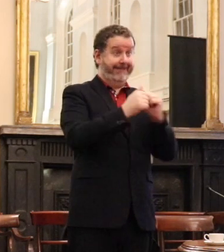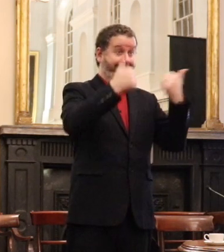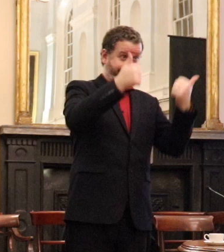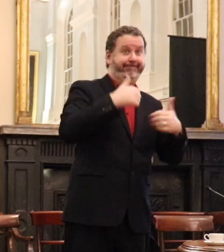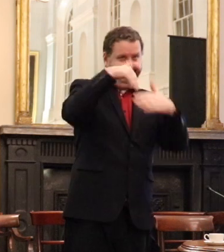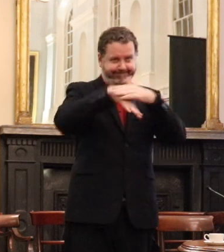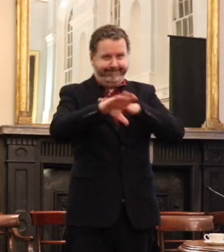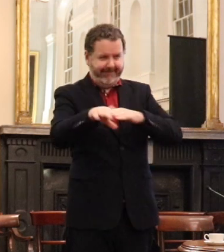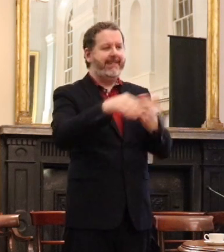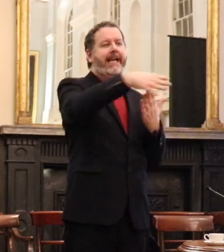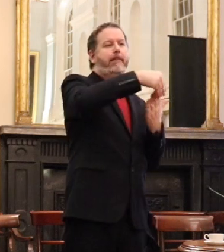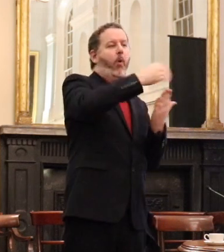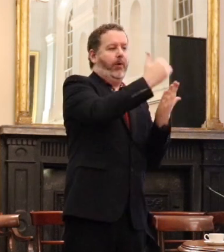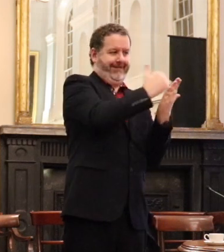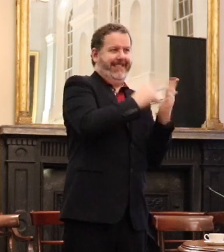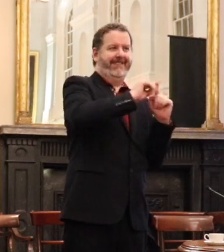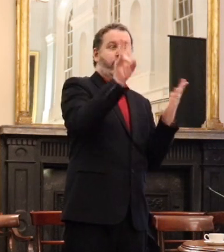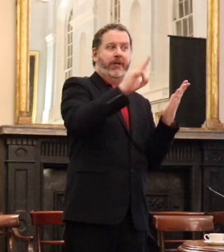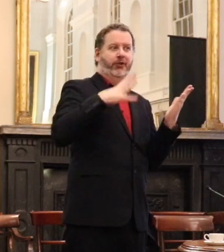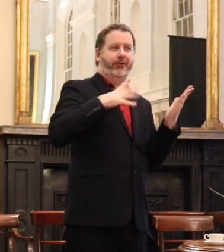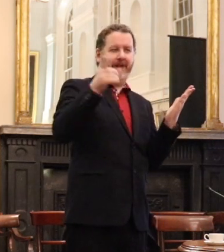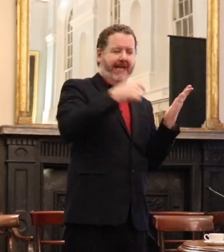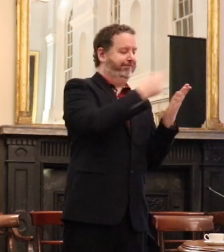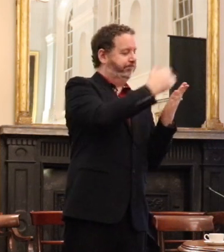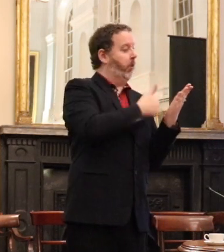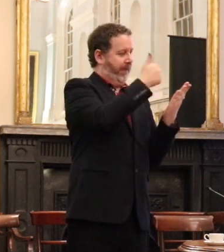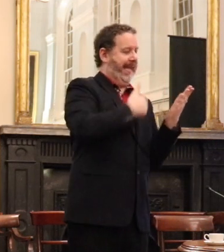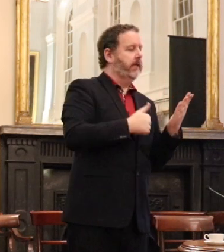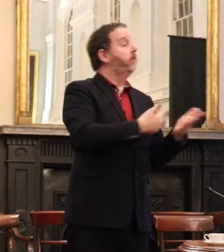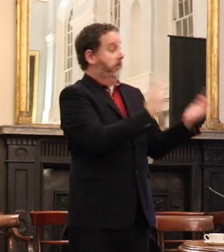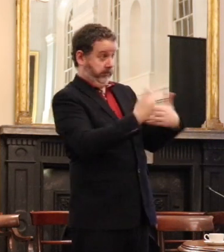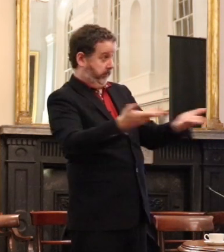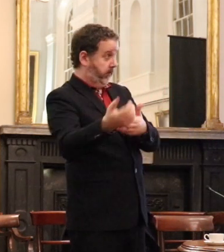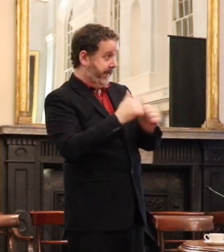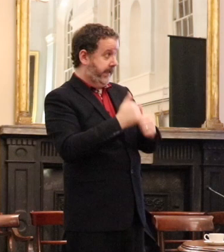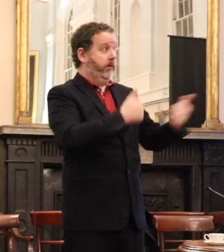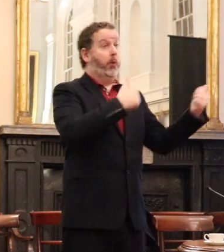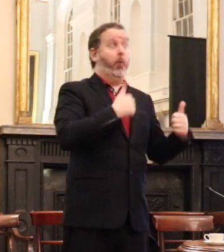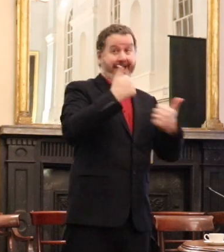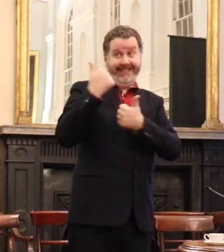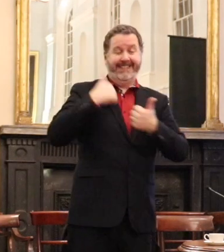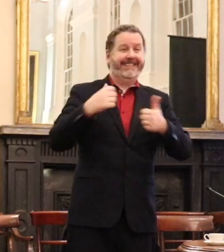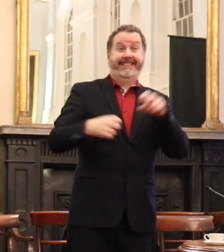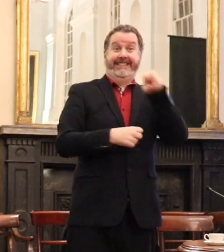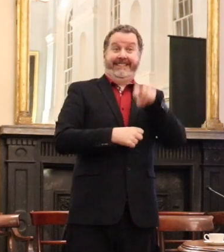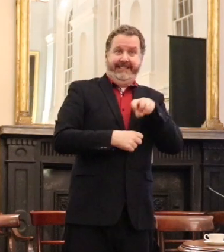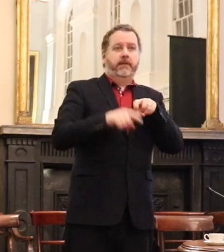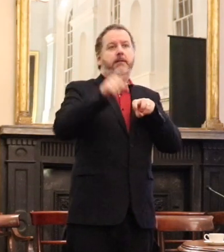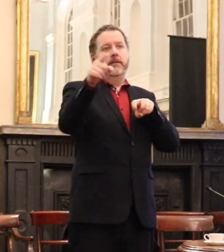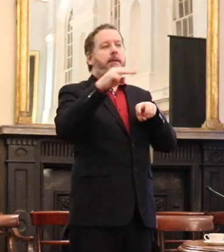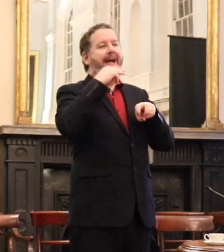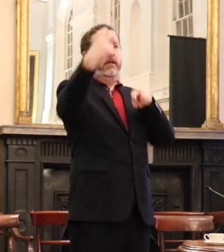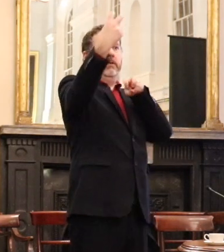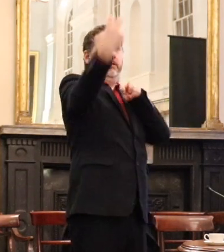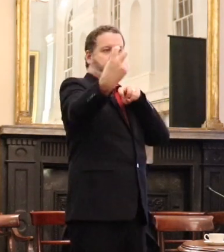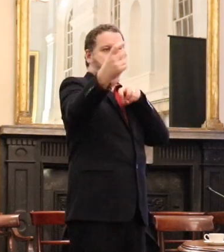all that she was in a series of questions. And we were rushed into the room and Michael Greenwood sat there and a very harsh task in his ministerial office. And he